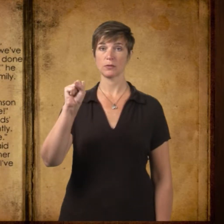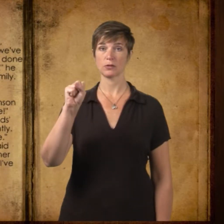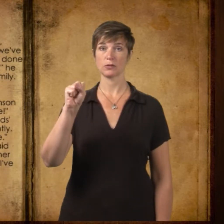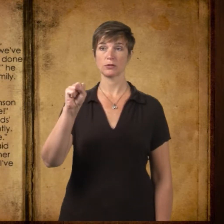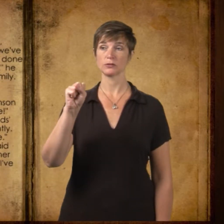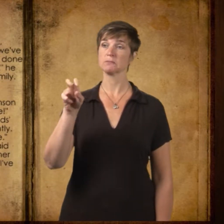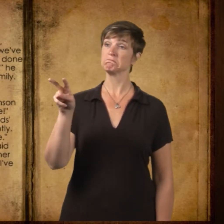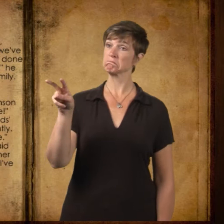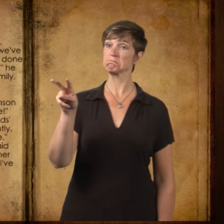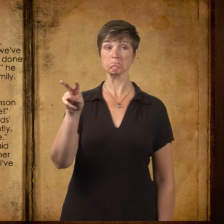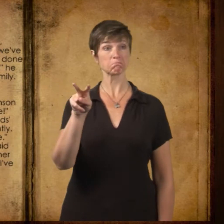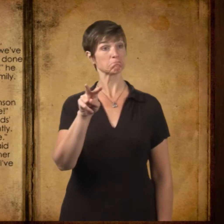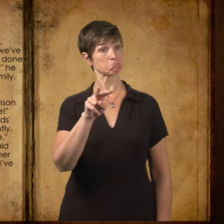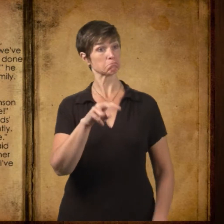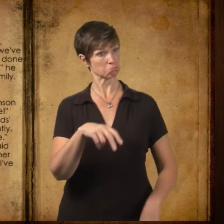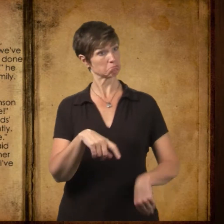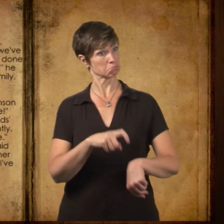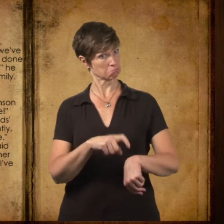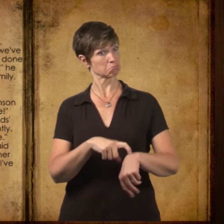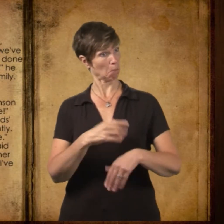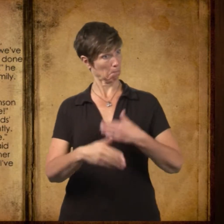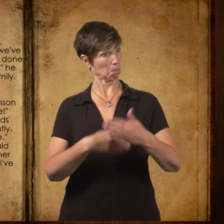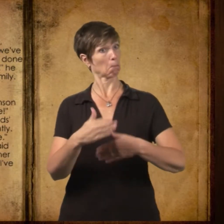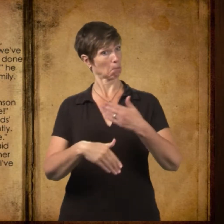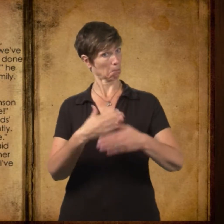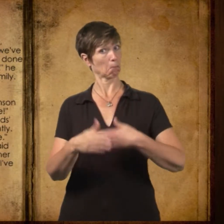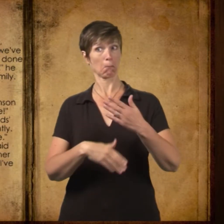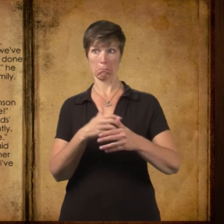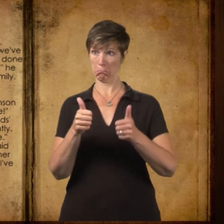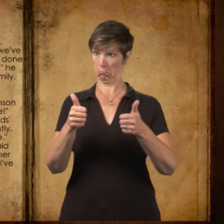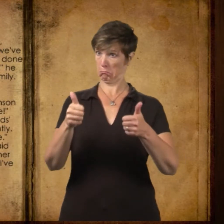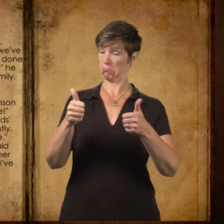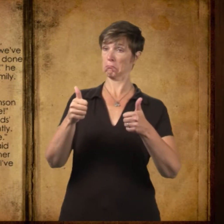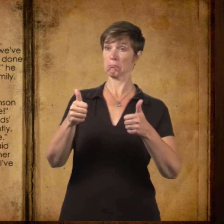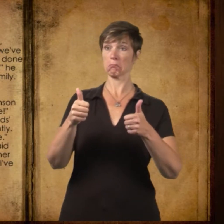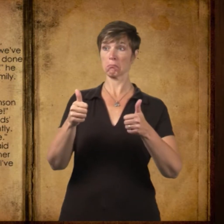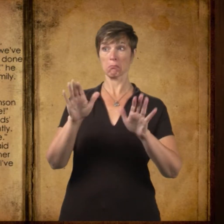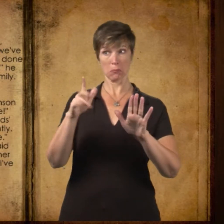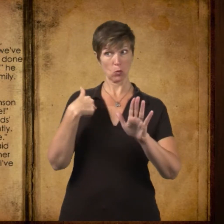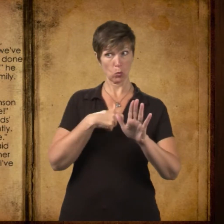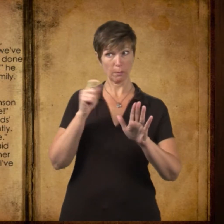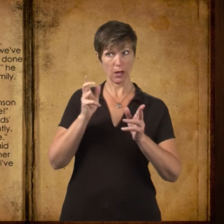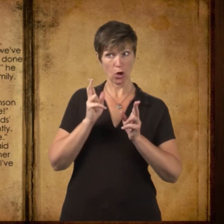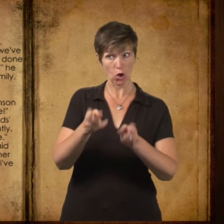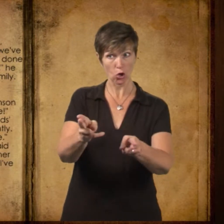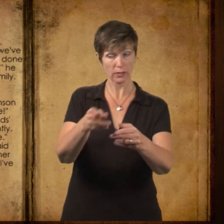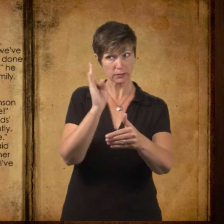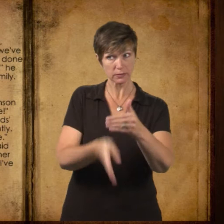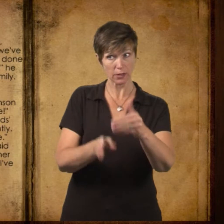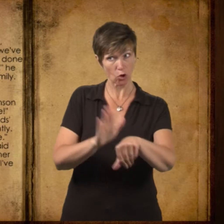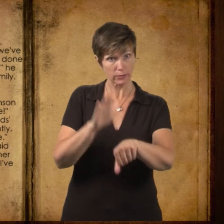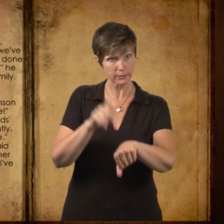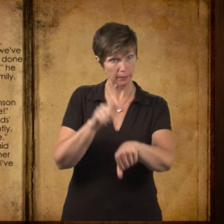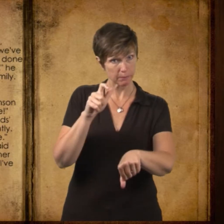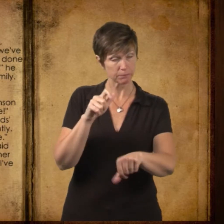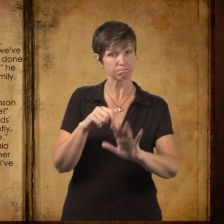Well, everyone, Mr. Summers said. That was done pretty fast, and now we've got to be hurrying a little more to get it done in time.